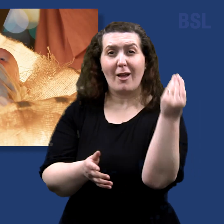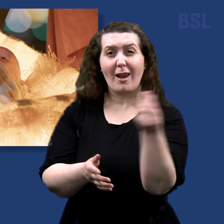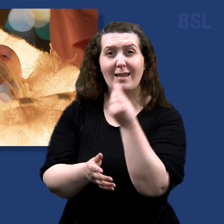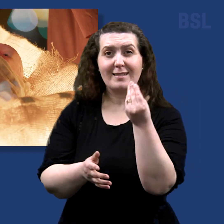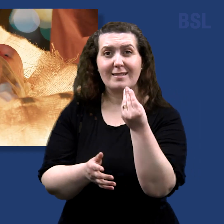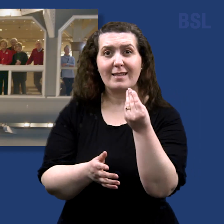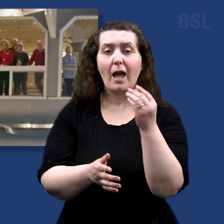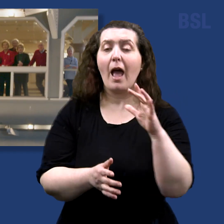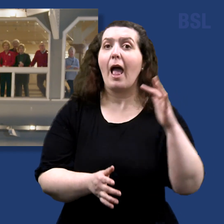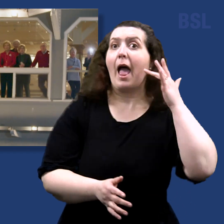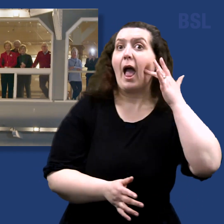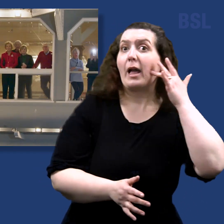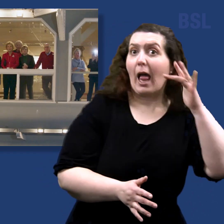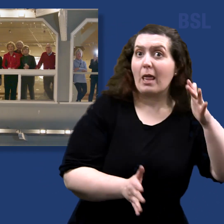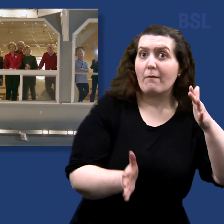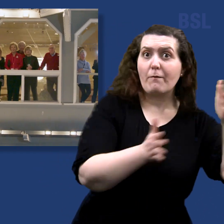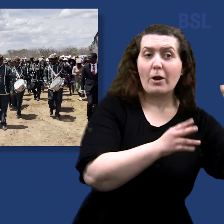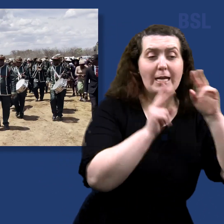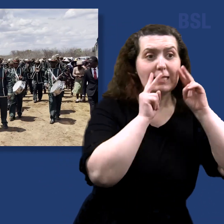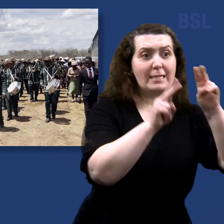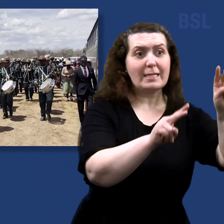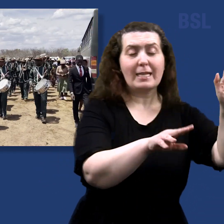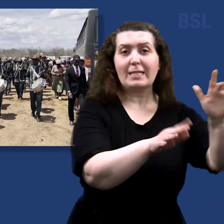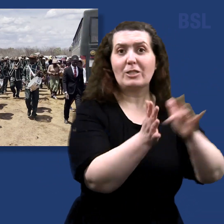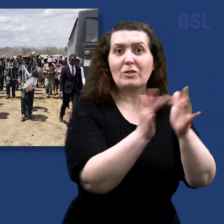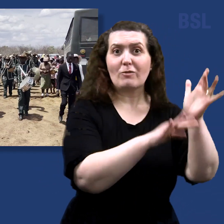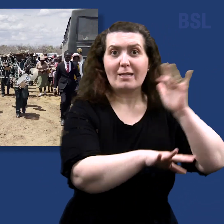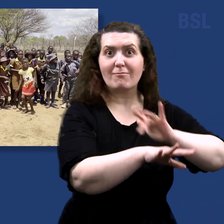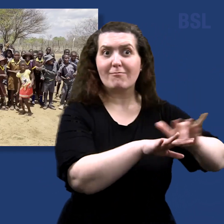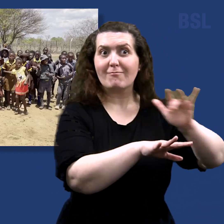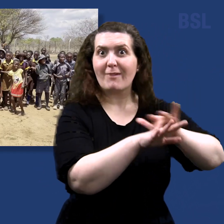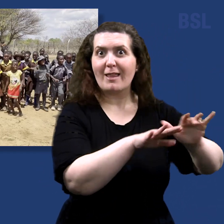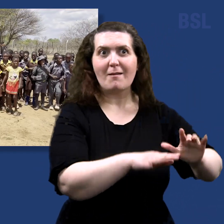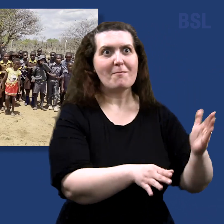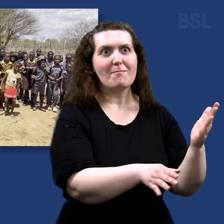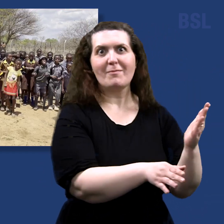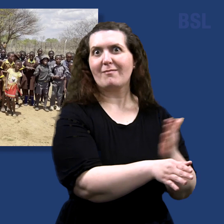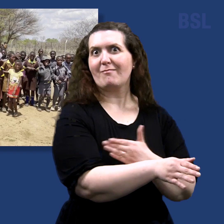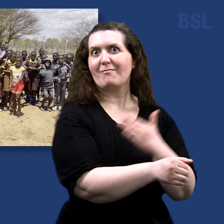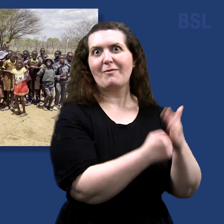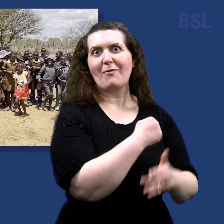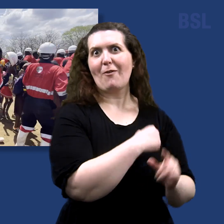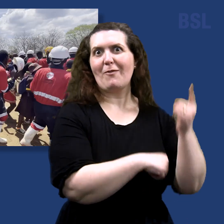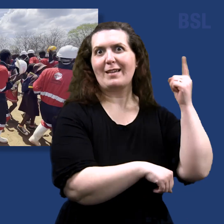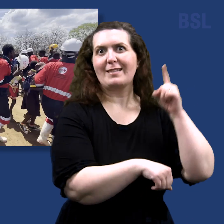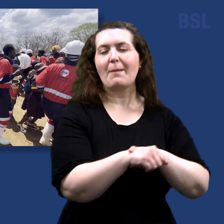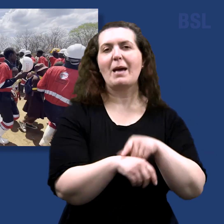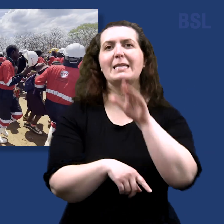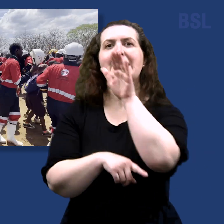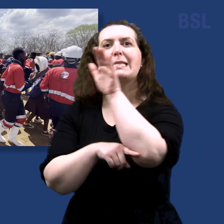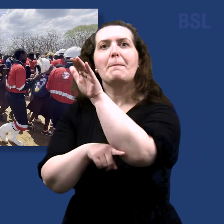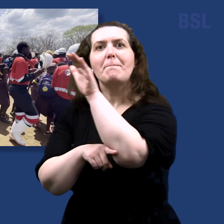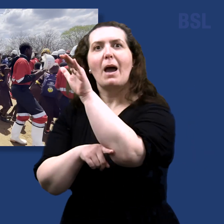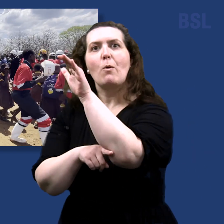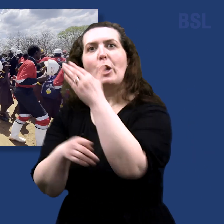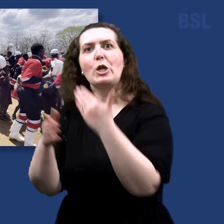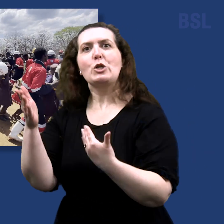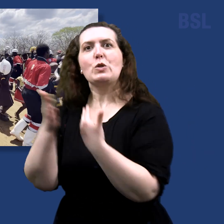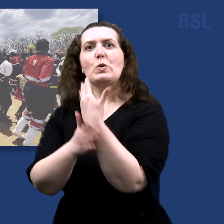nativity like never before. And a donation to a community in Zimbabwe brings a new health clinic and a lot of celebration. These